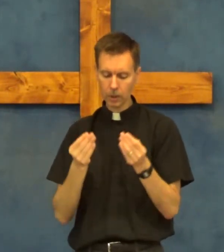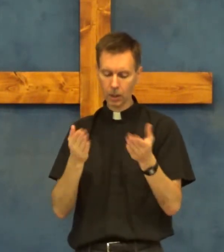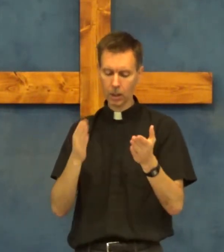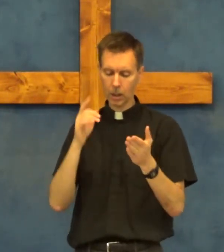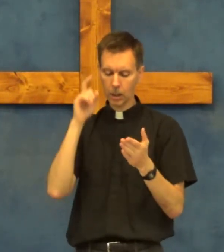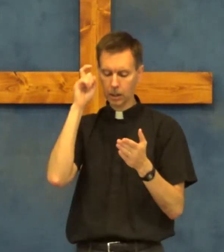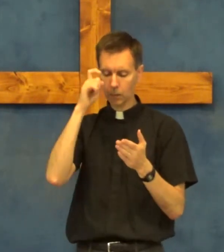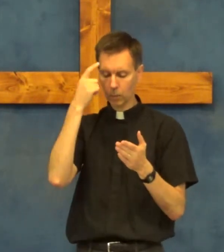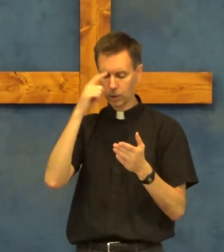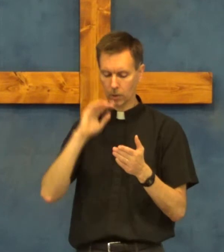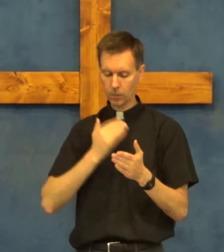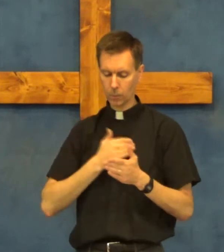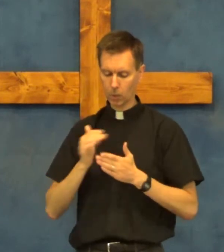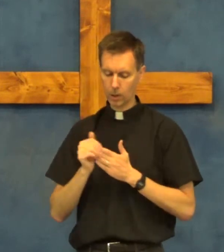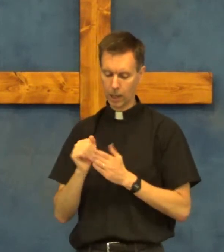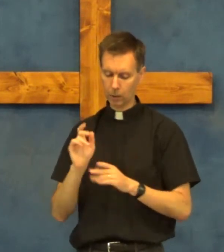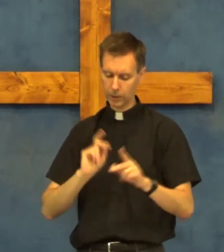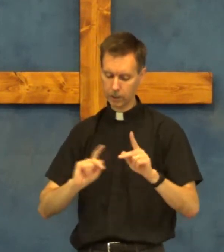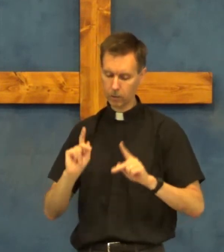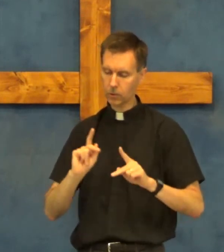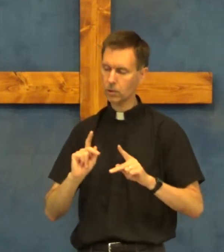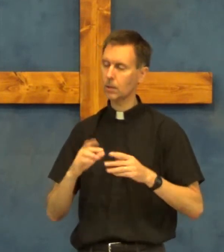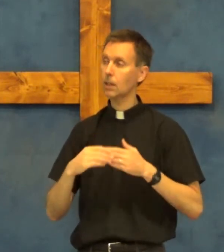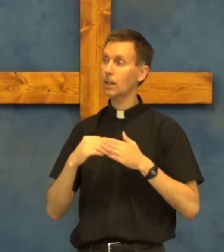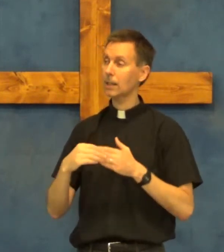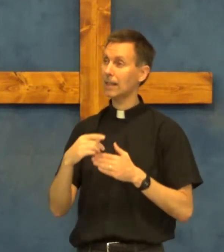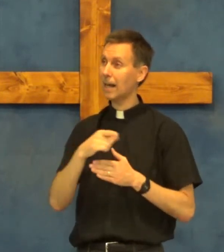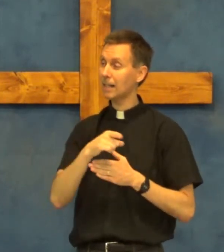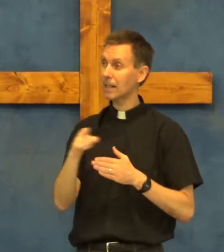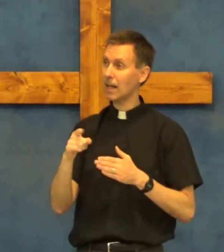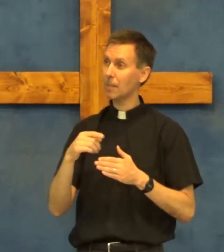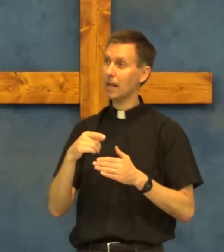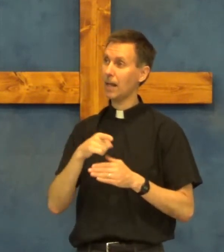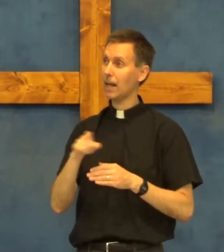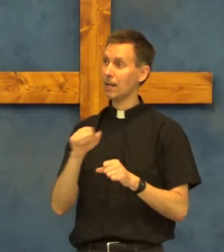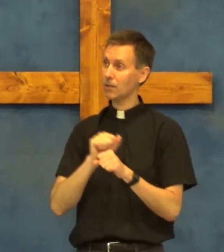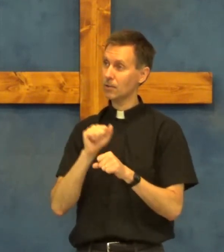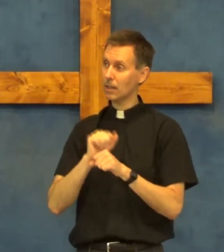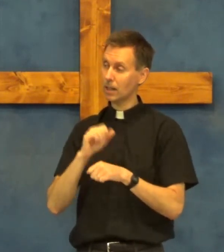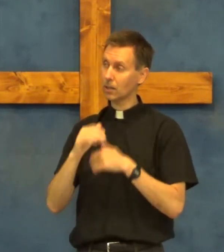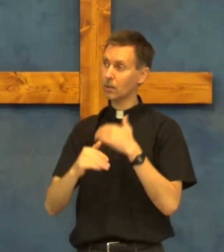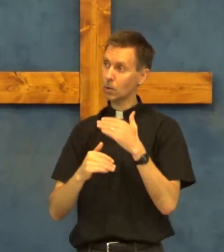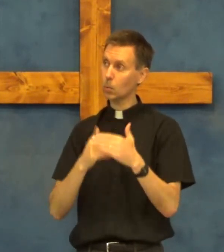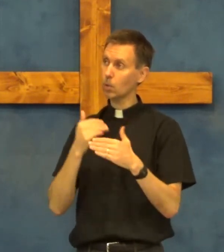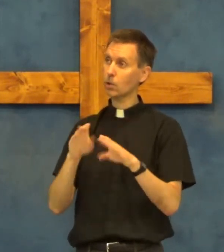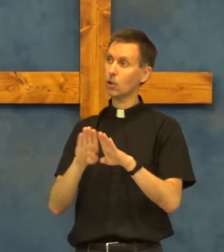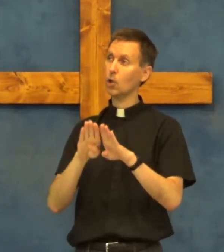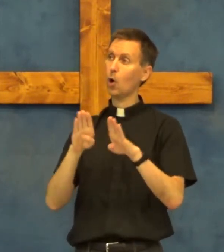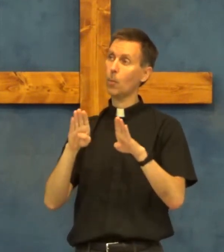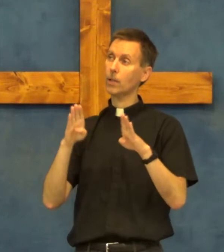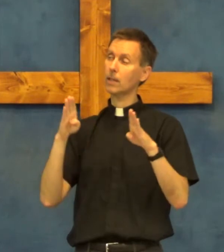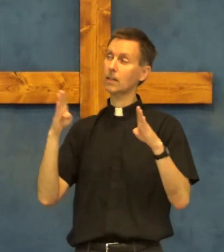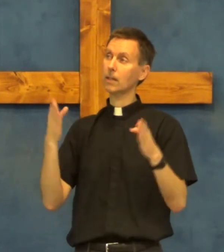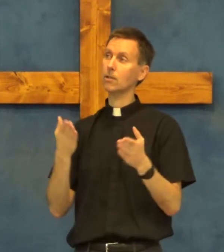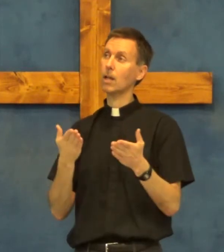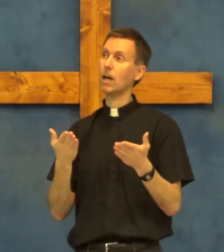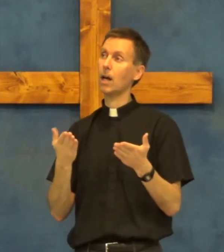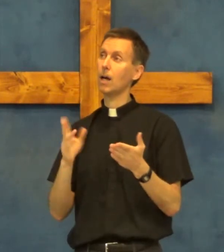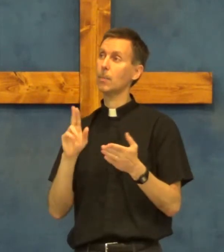give wisdom for our leaders guide them as they work on opening things up